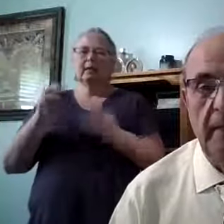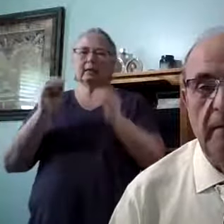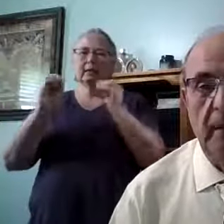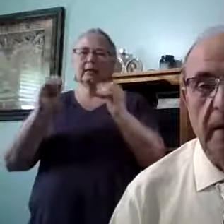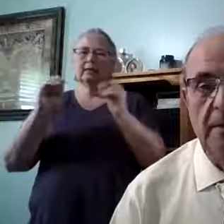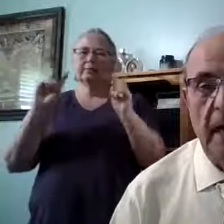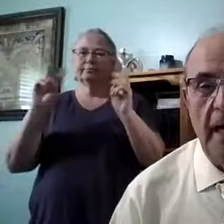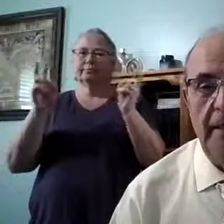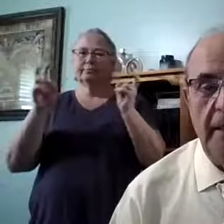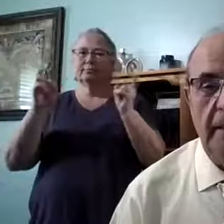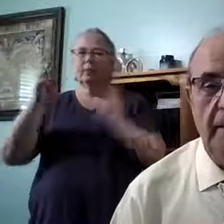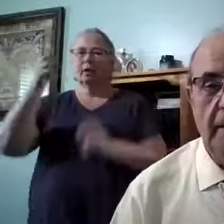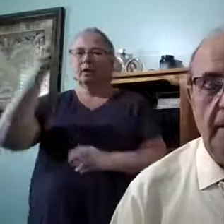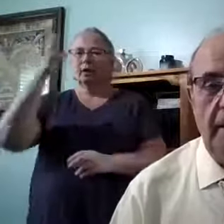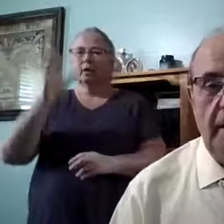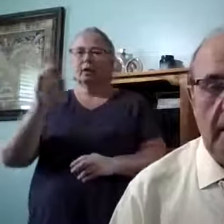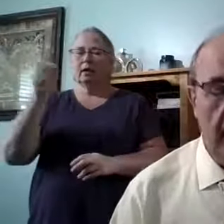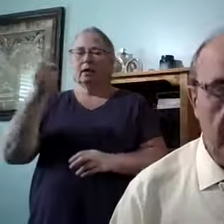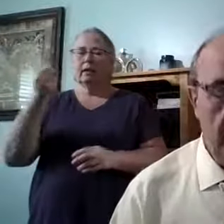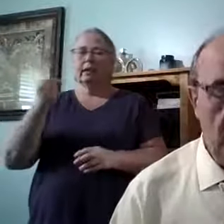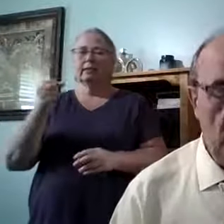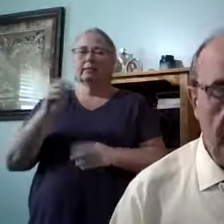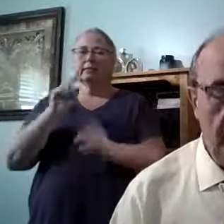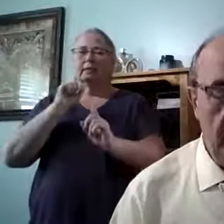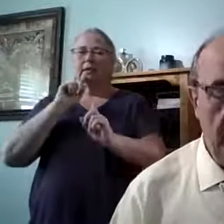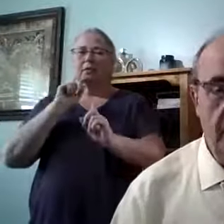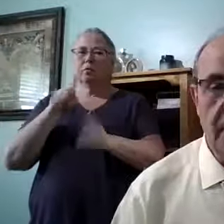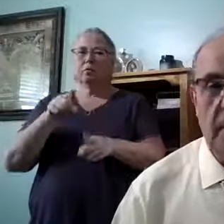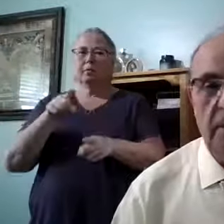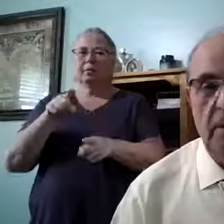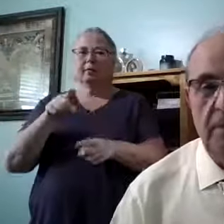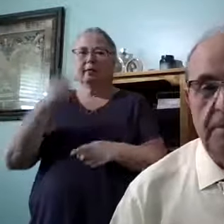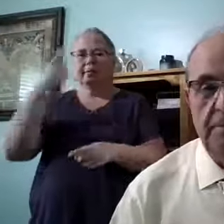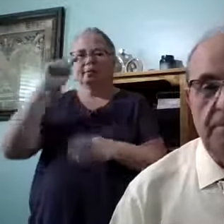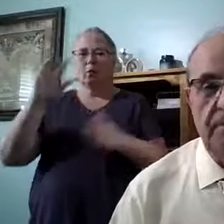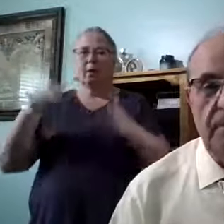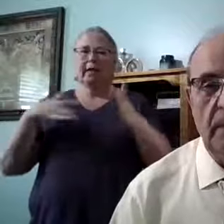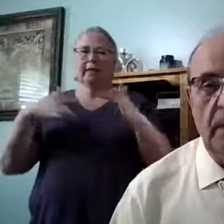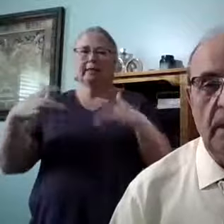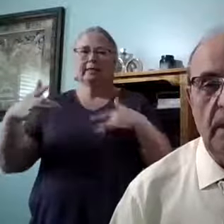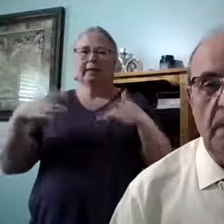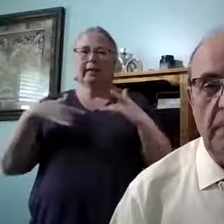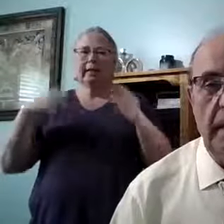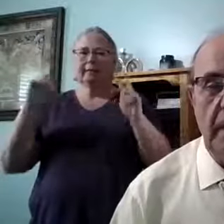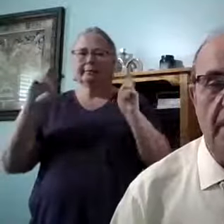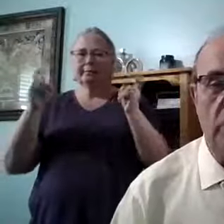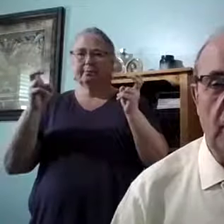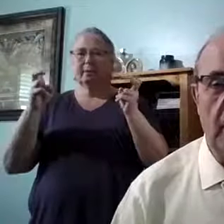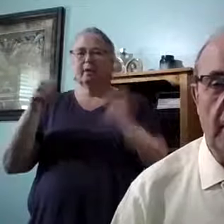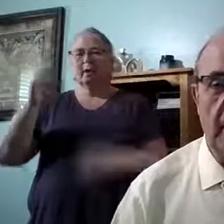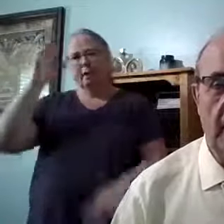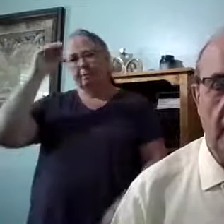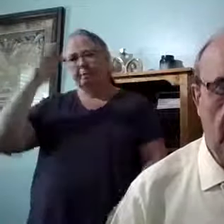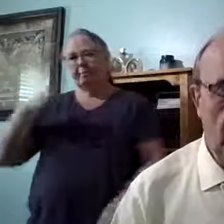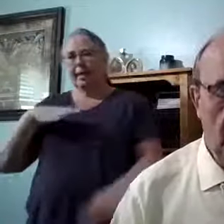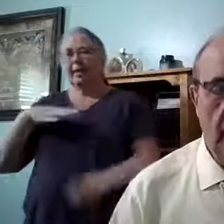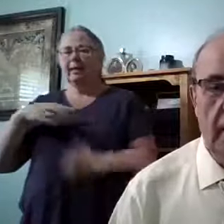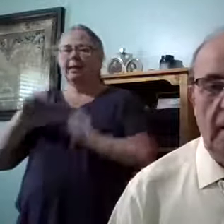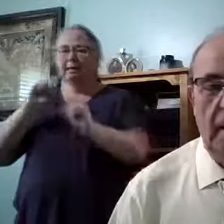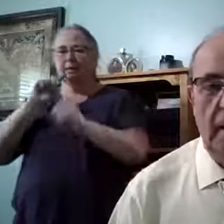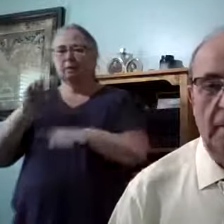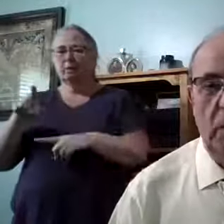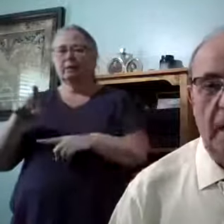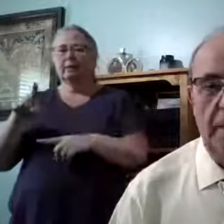for anxiety. And with that being said, there's a man has a remedy, you know,